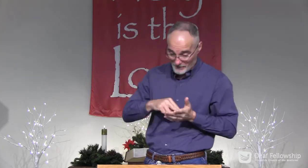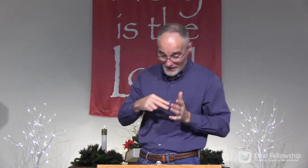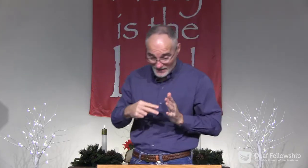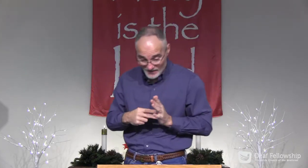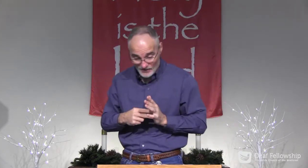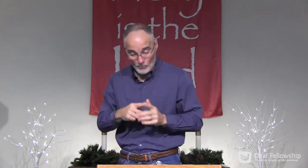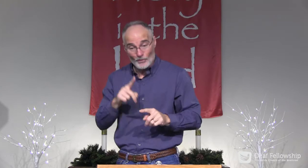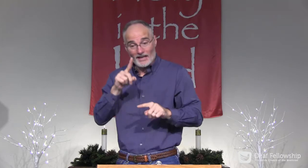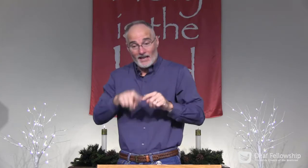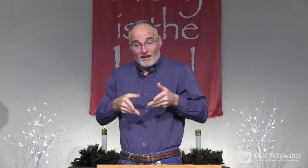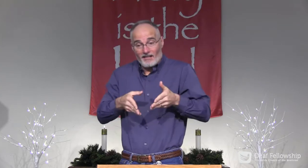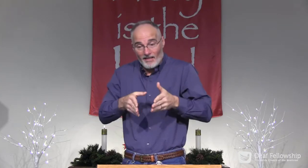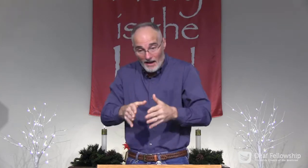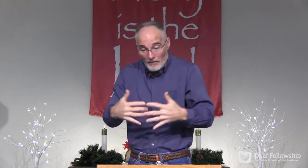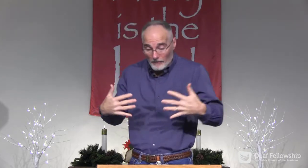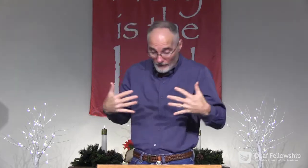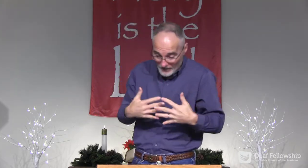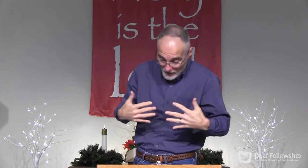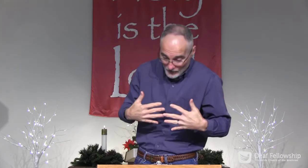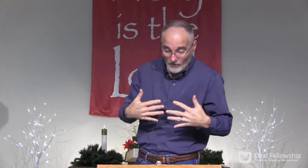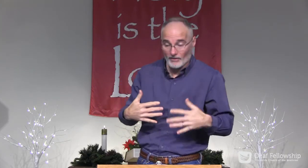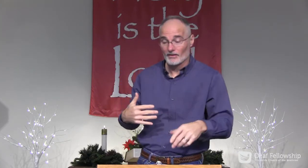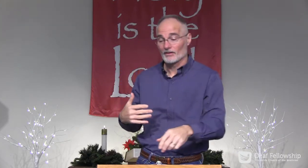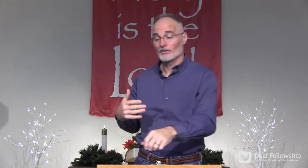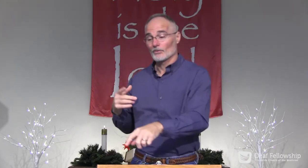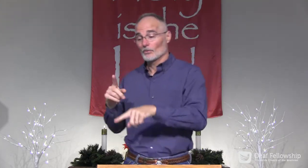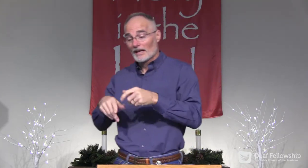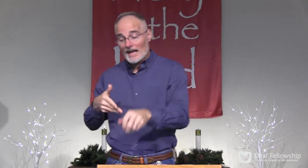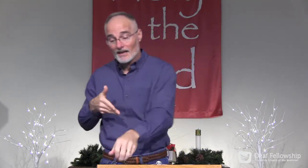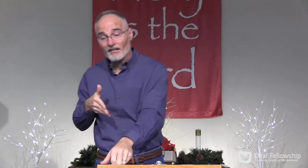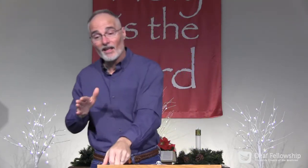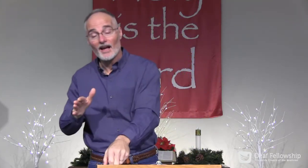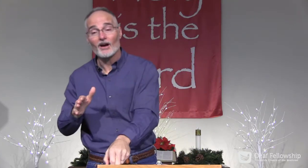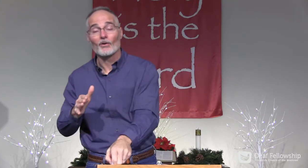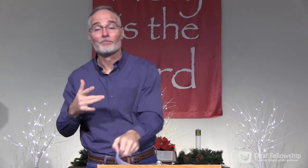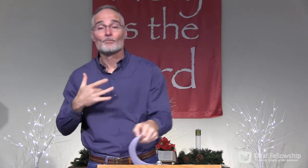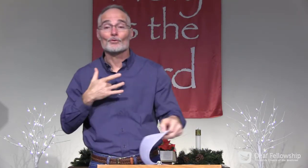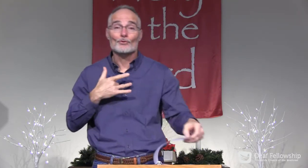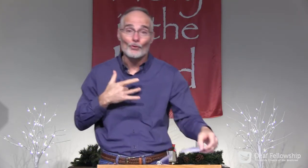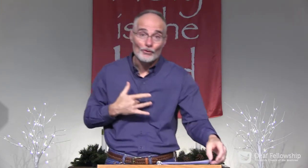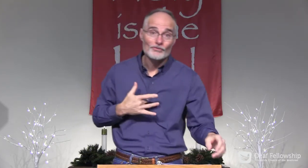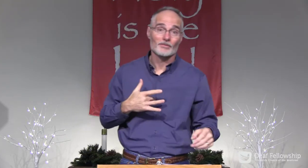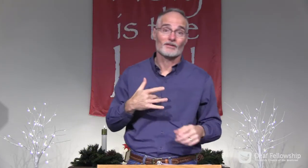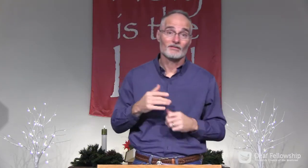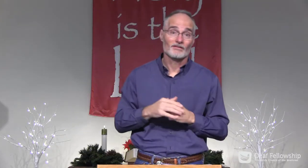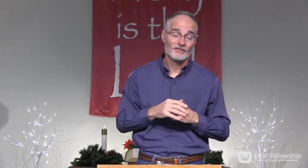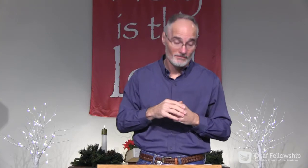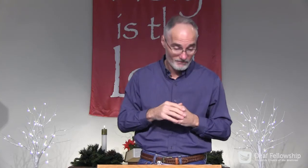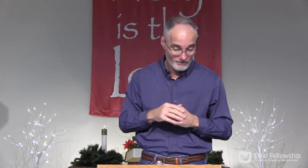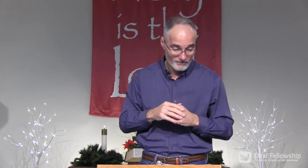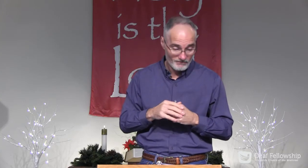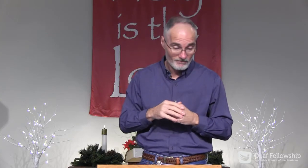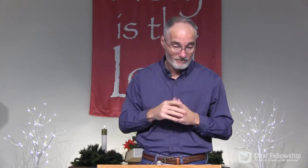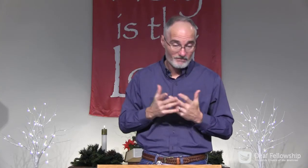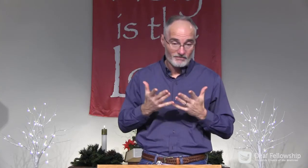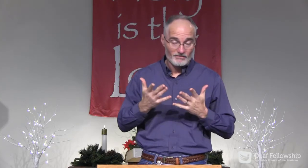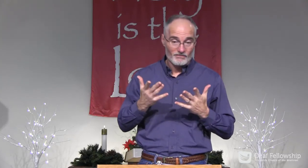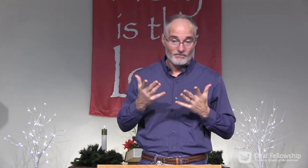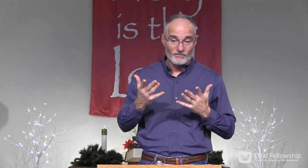If we go back to Luke, it means that we can't allow fears and discouragement